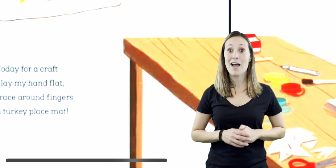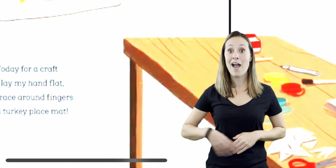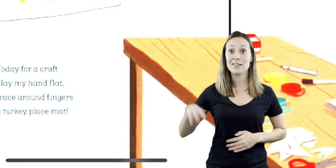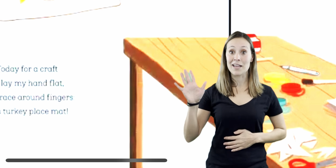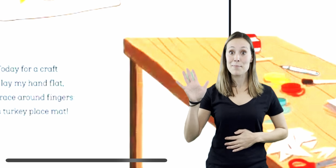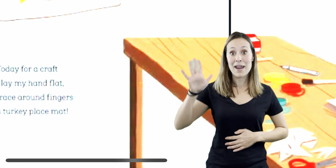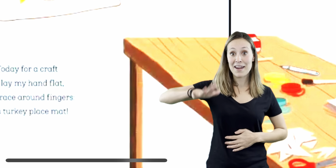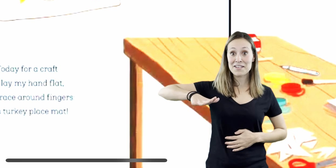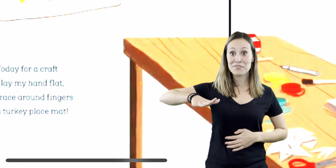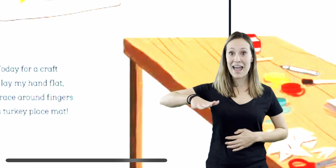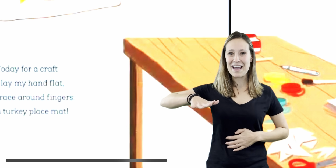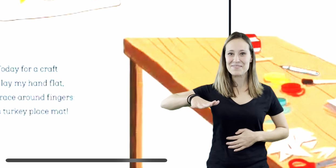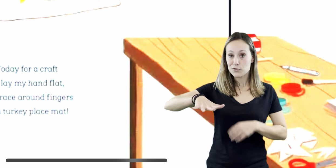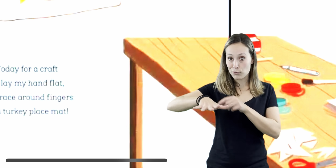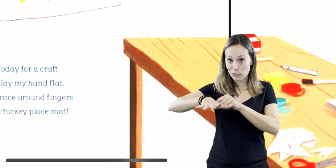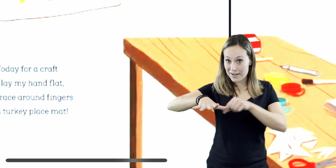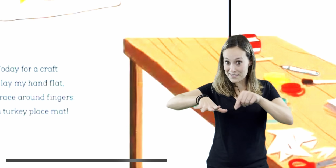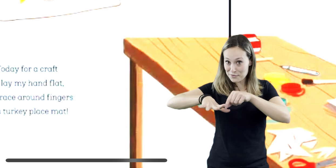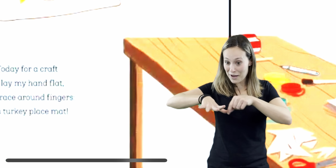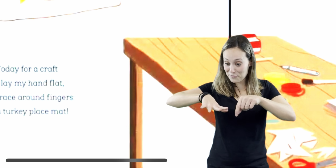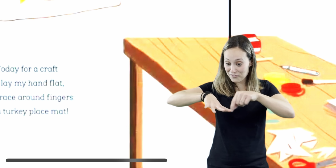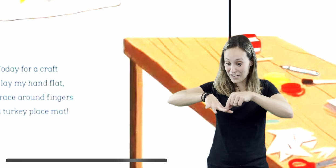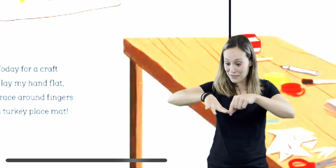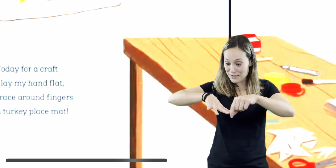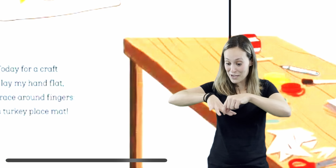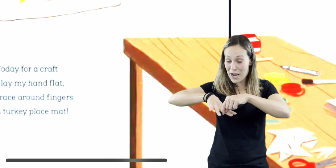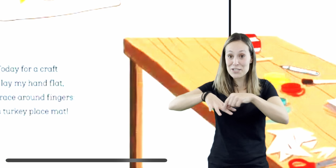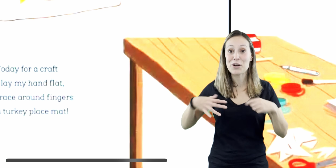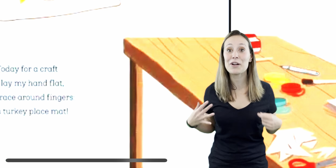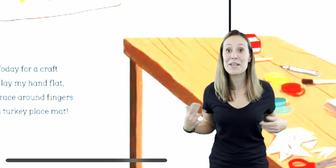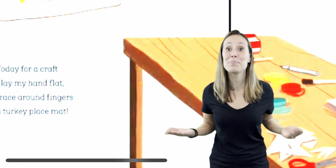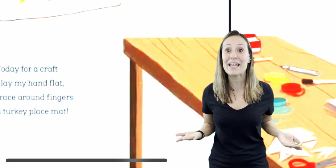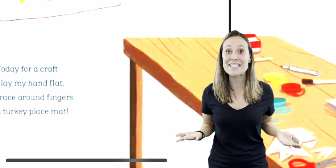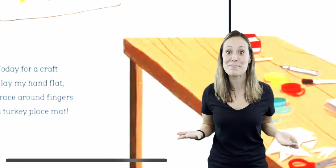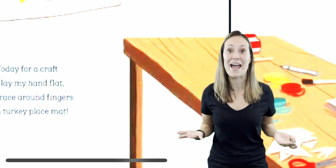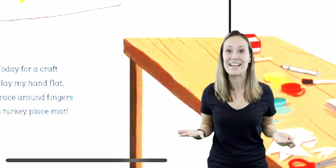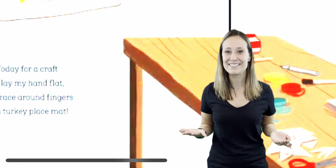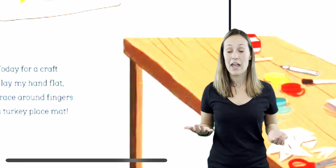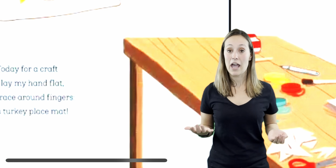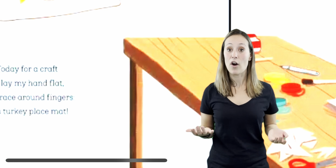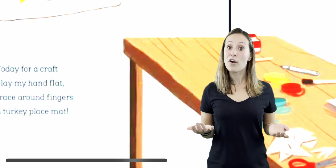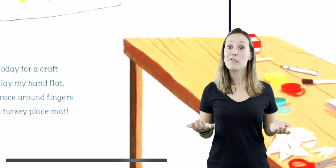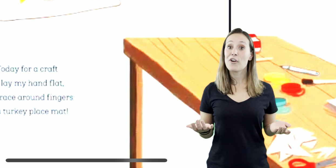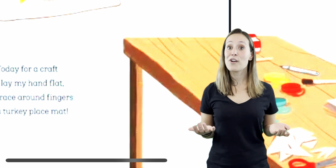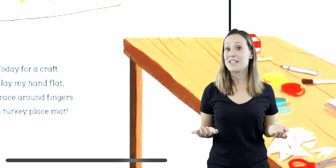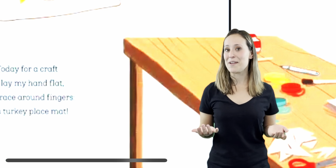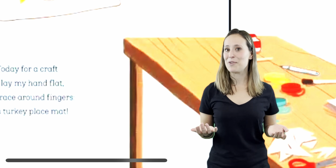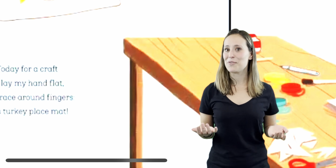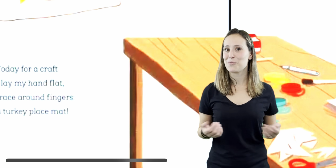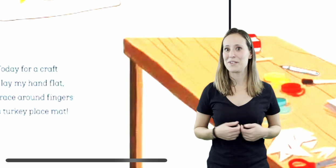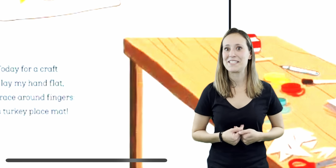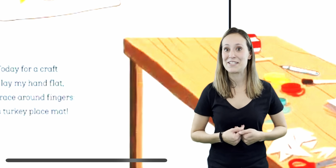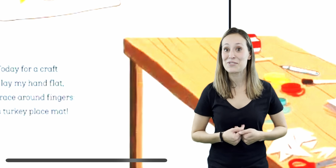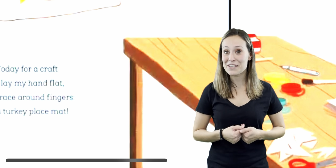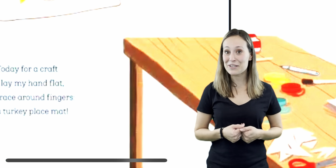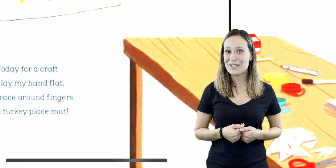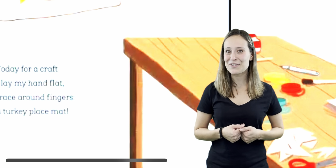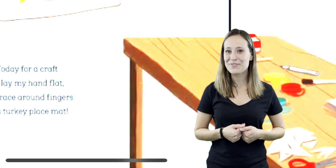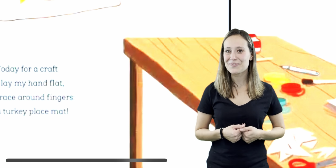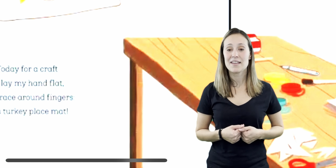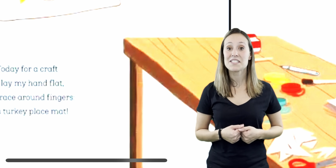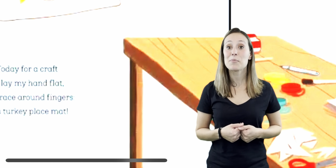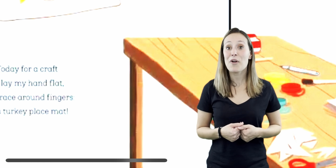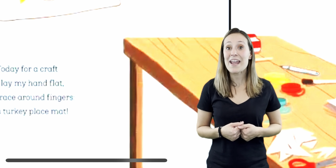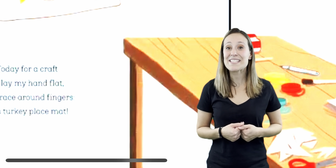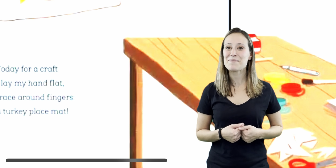craft, I lay my hand flat. Trace around fingers, a turkey placemat. Art for our table with scissors and